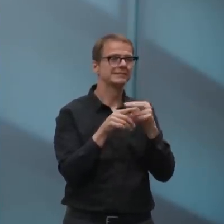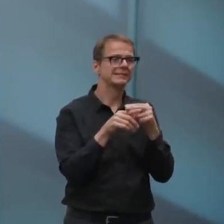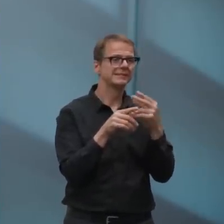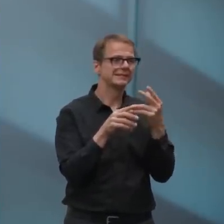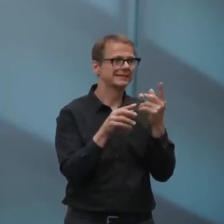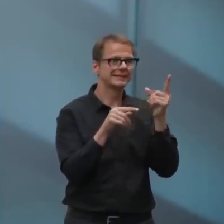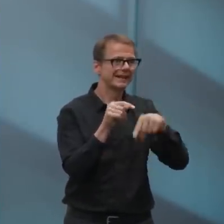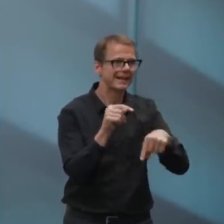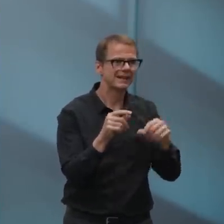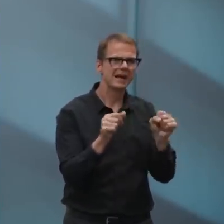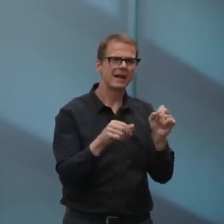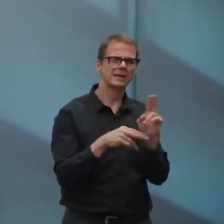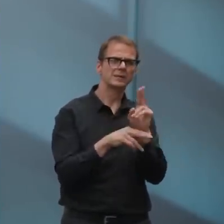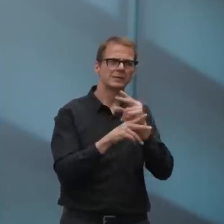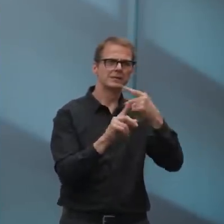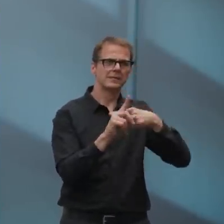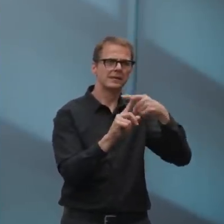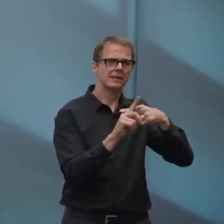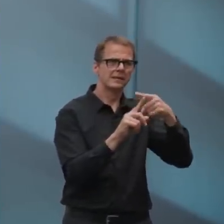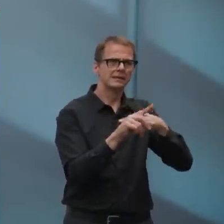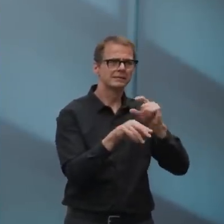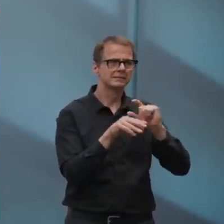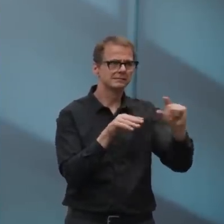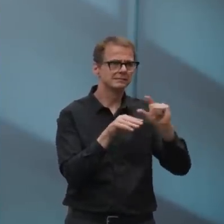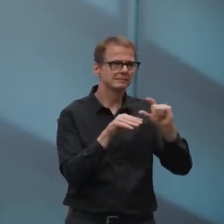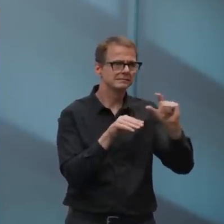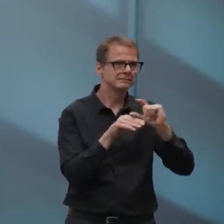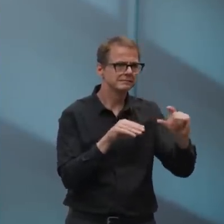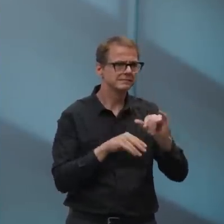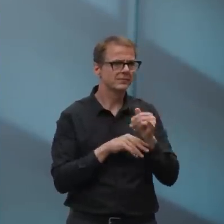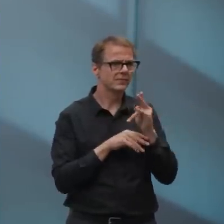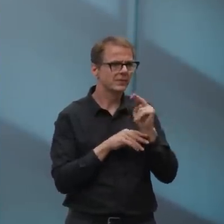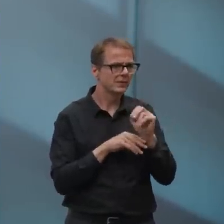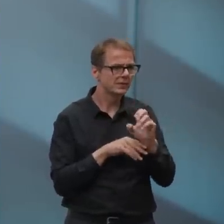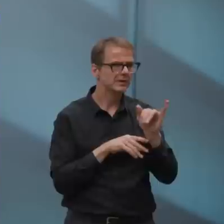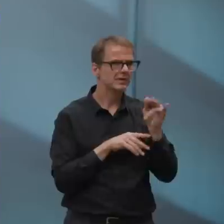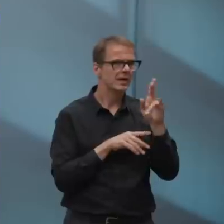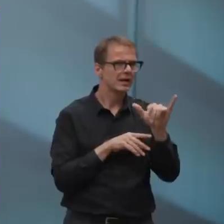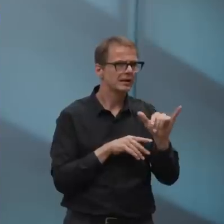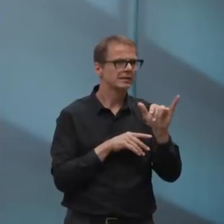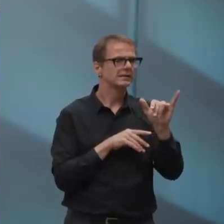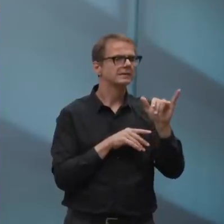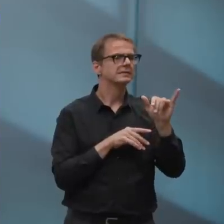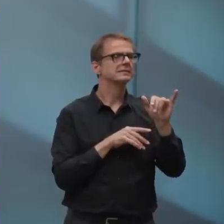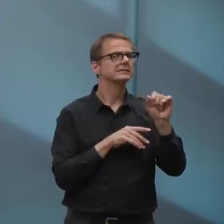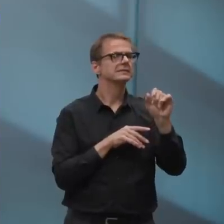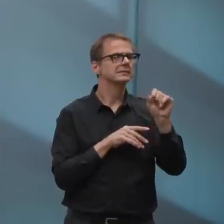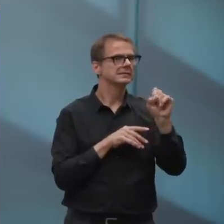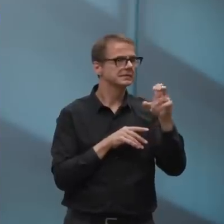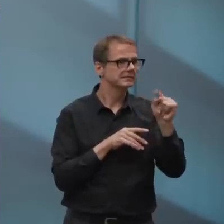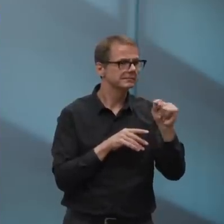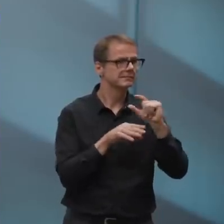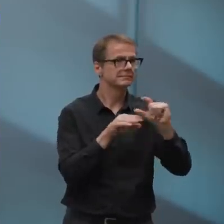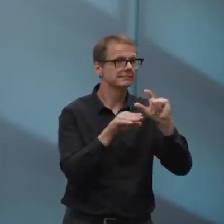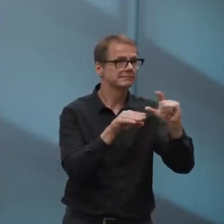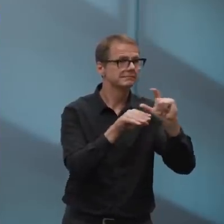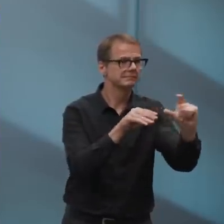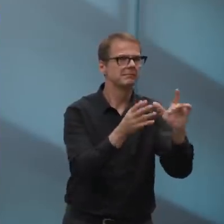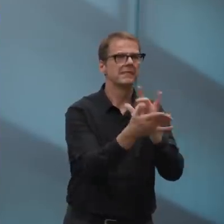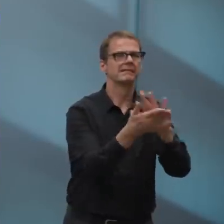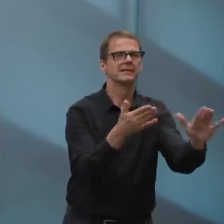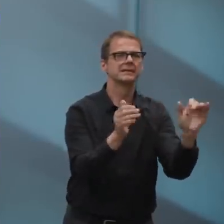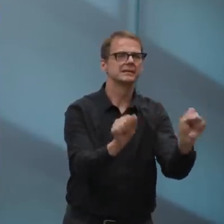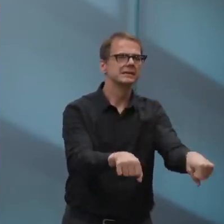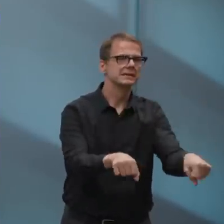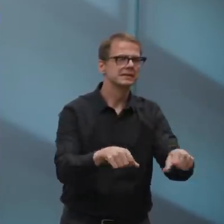efforts to do that. we thank you for that. It allows us to continue to provide the essential services, uh, that we have keeping your community running and keeping you and